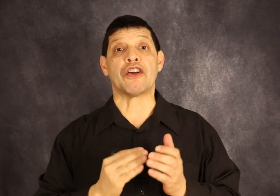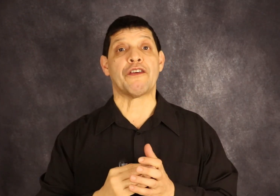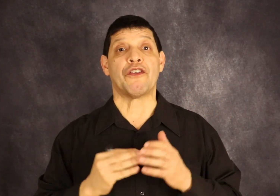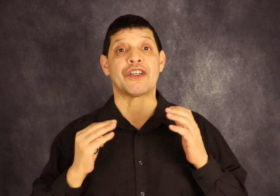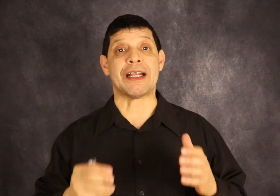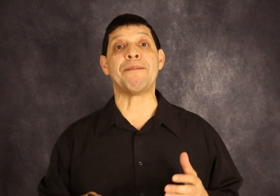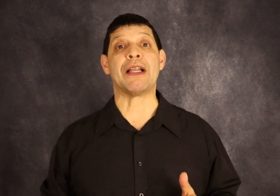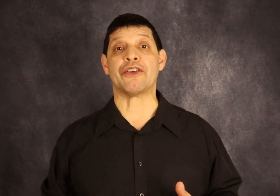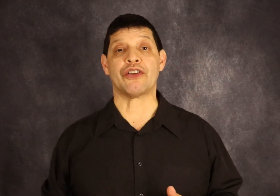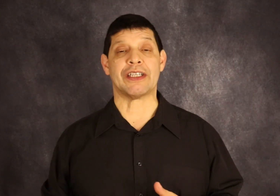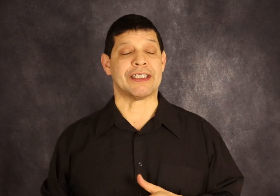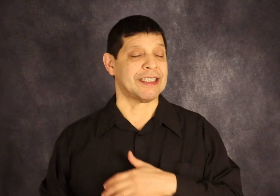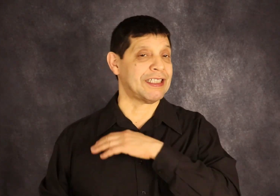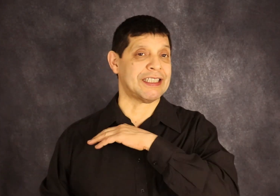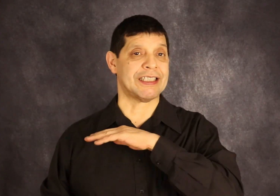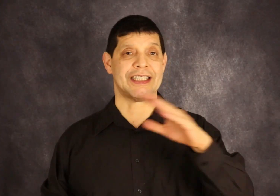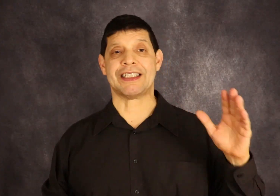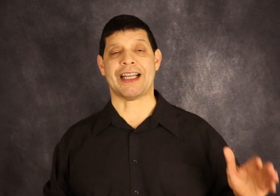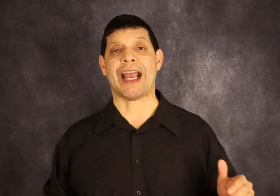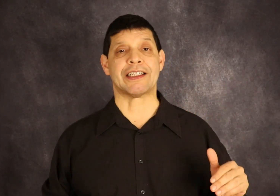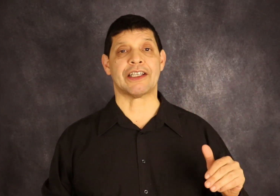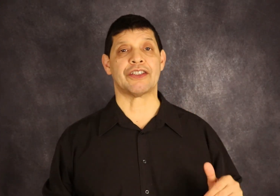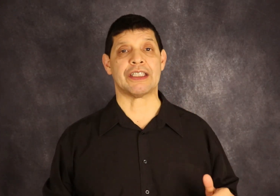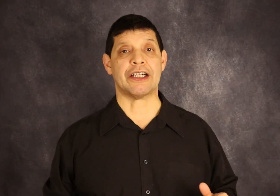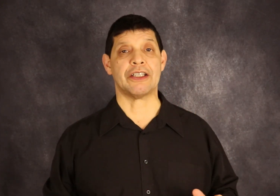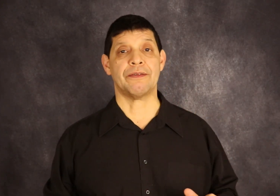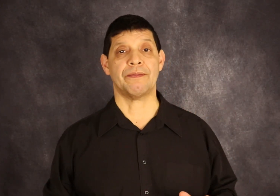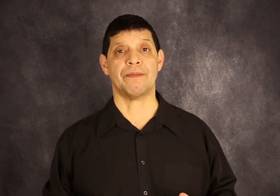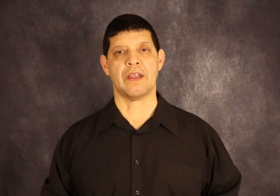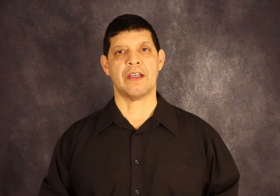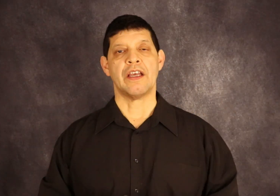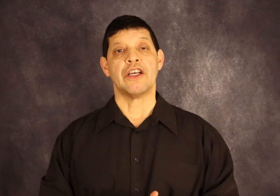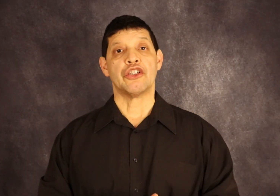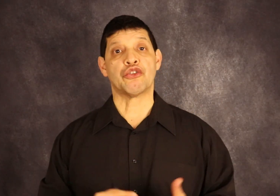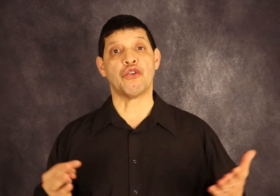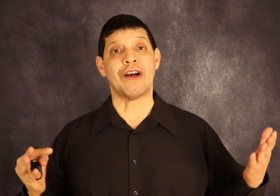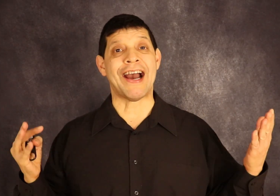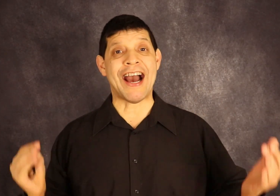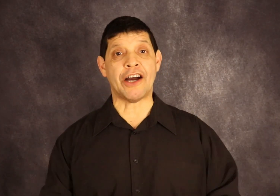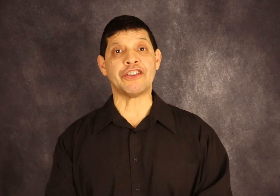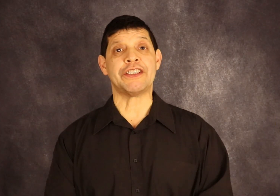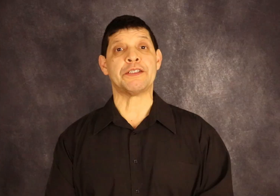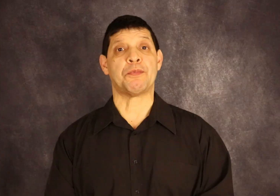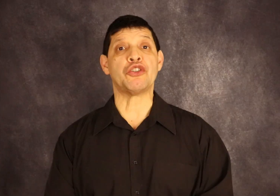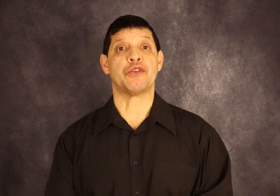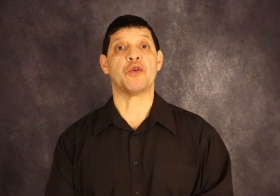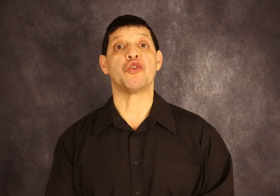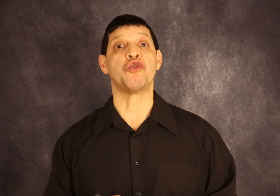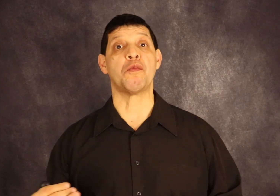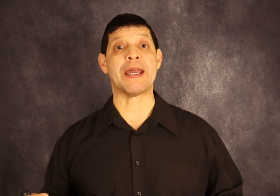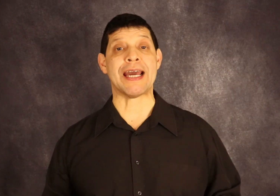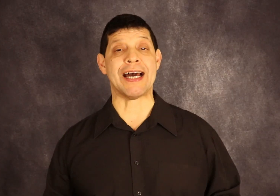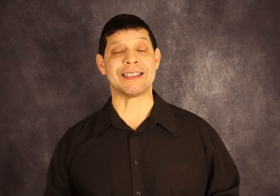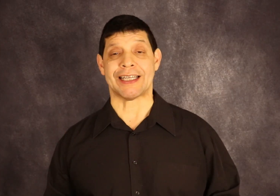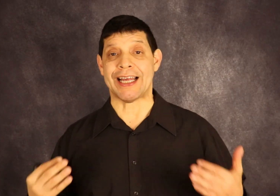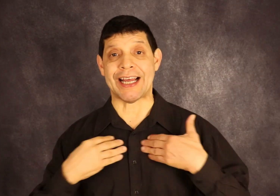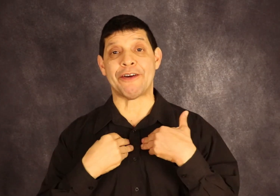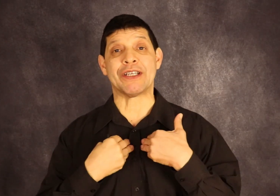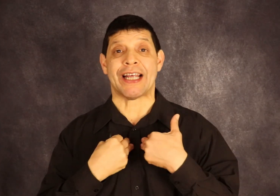rocket for $10 million. This is just extraordinary. So, how is this possible? You may ask. And I was